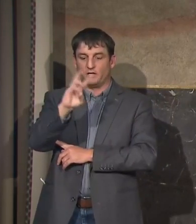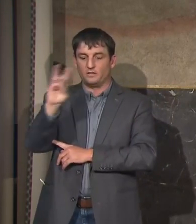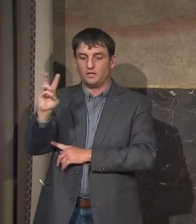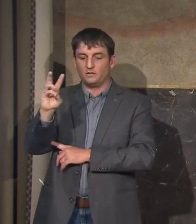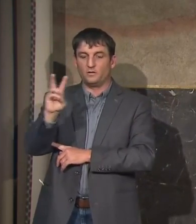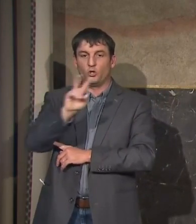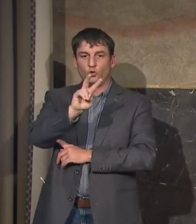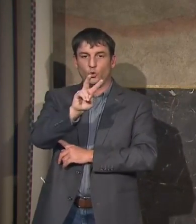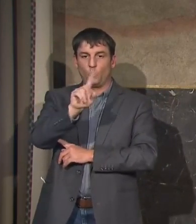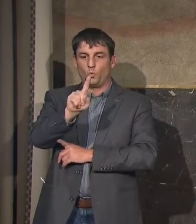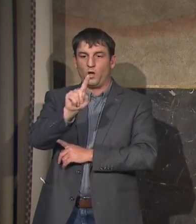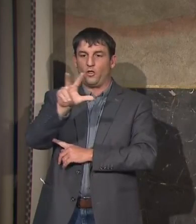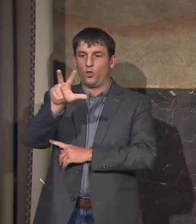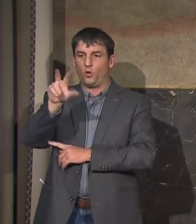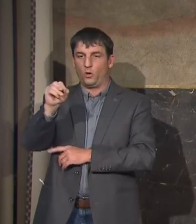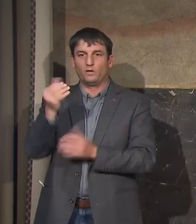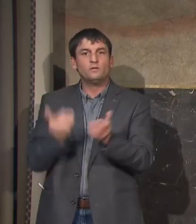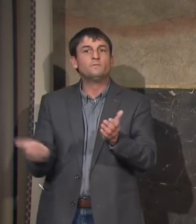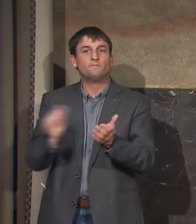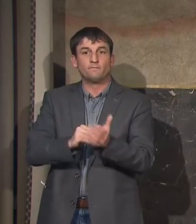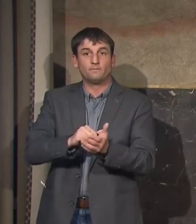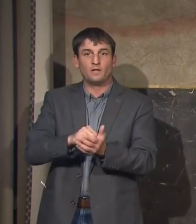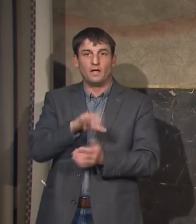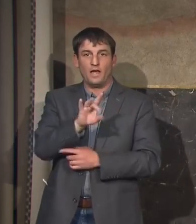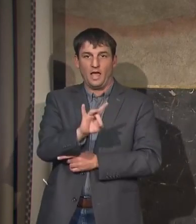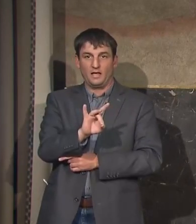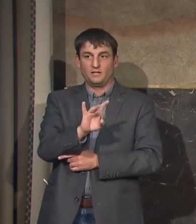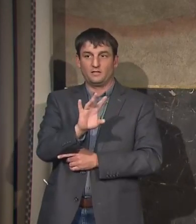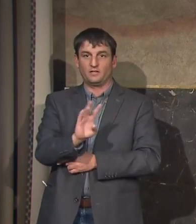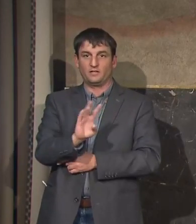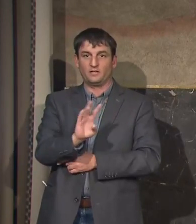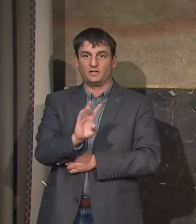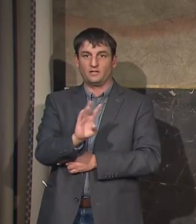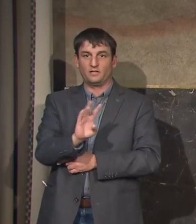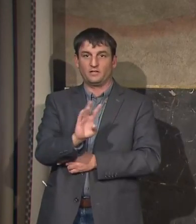877-766-2130-2130